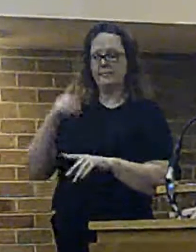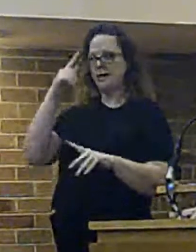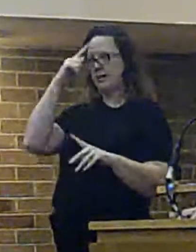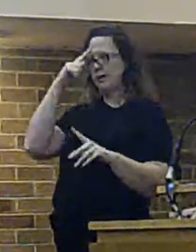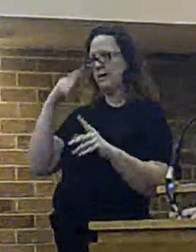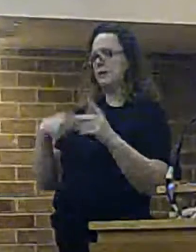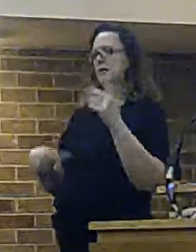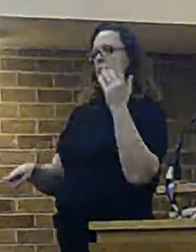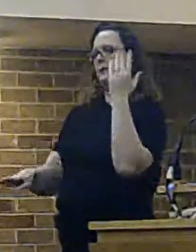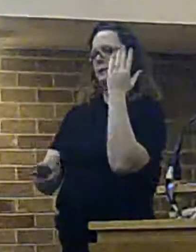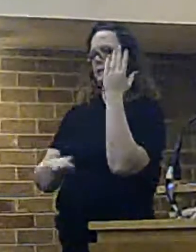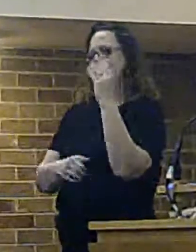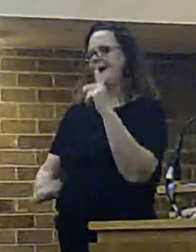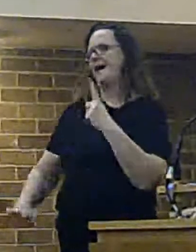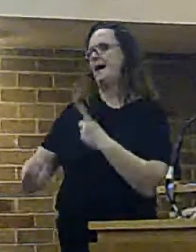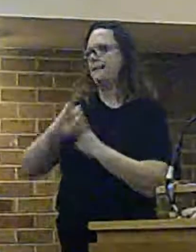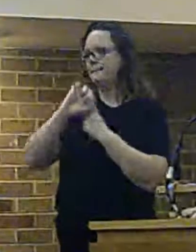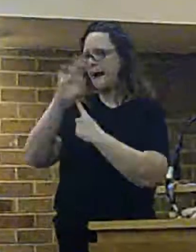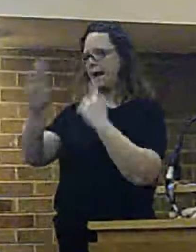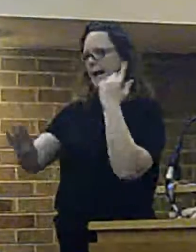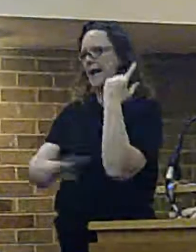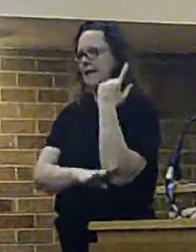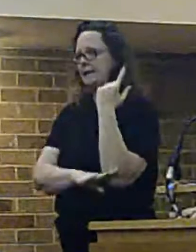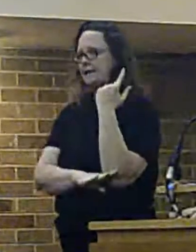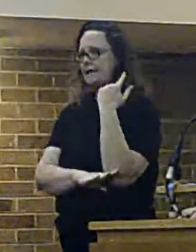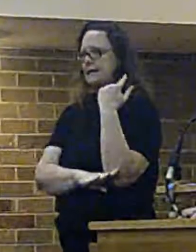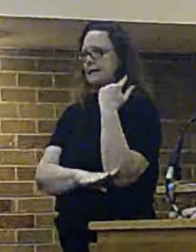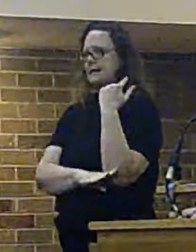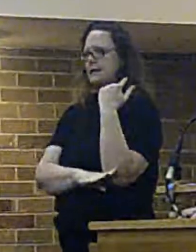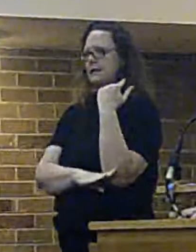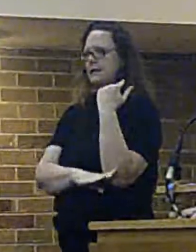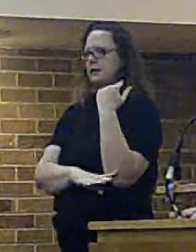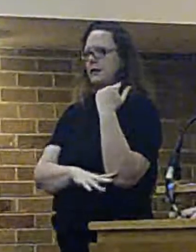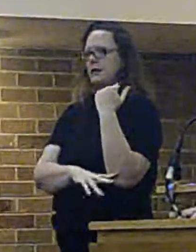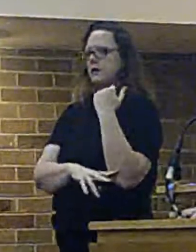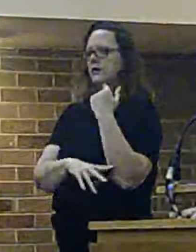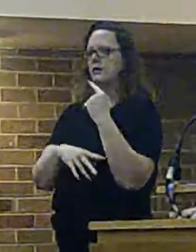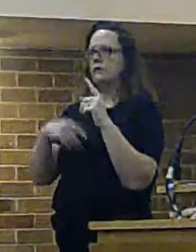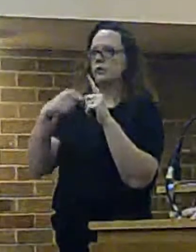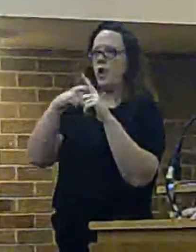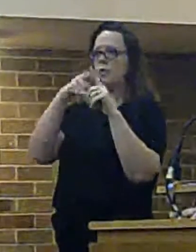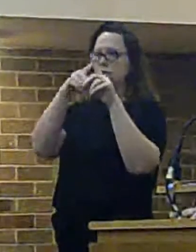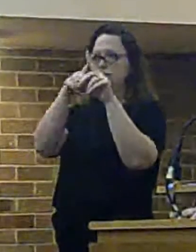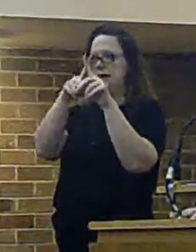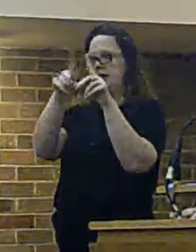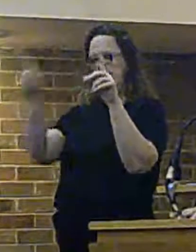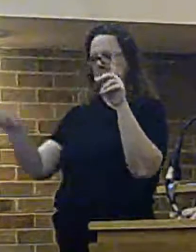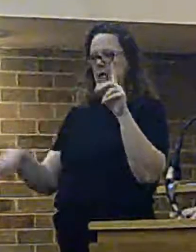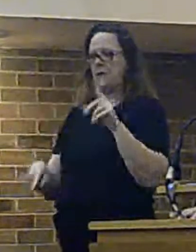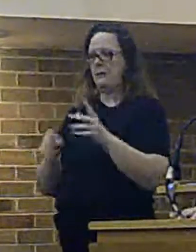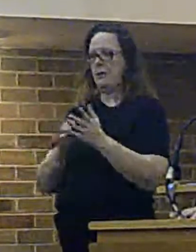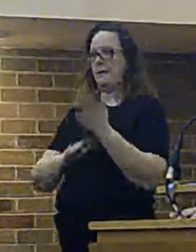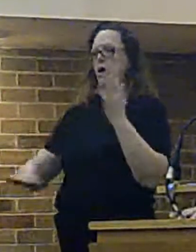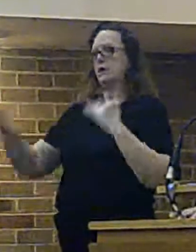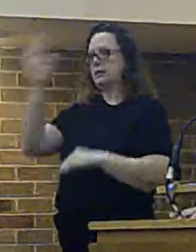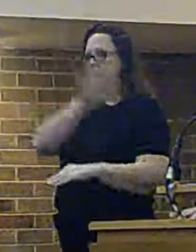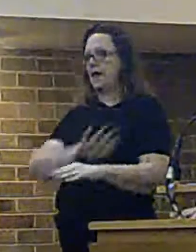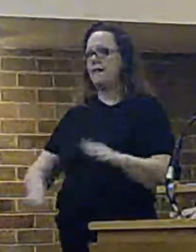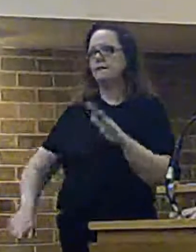impacted measure we could take in Nosley and of course, but it doesn't just affect Nosley, it affects all the mercy side.